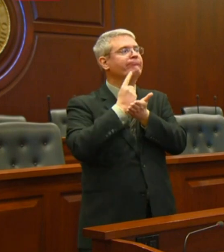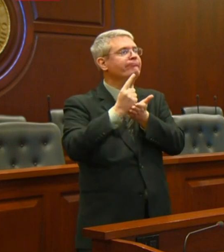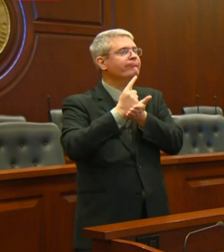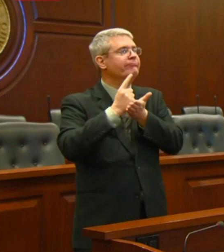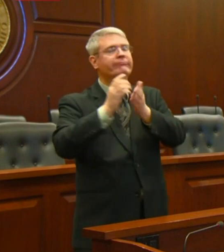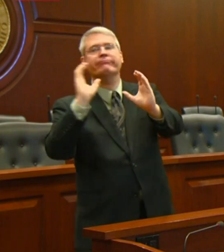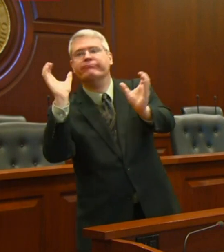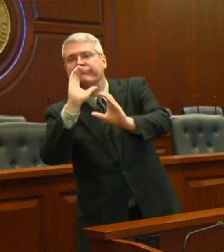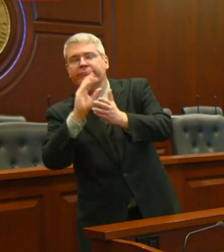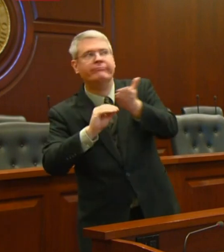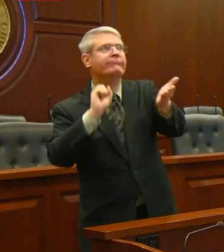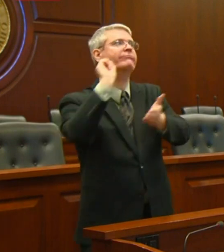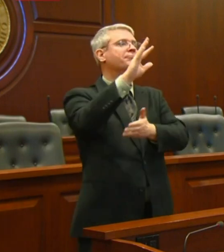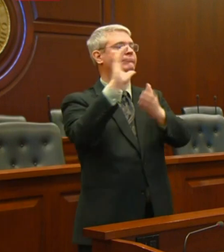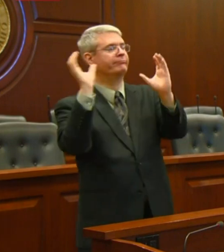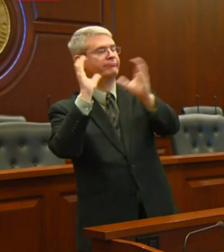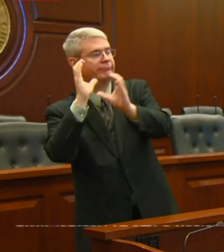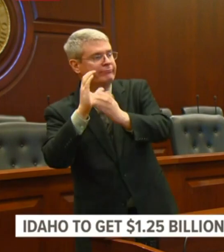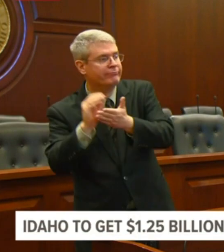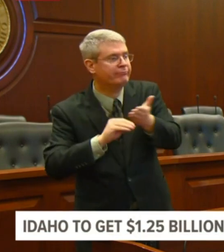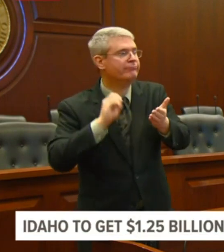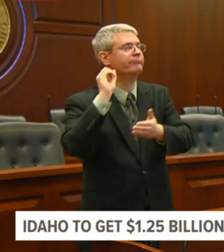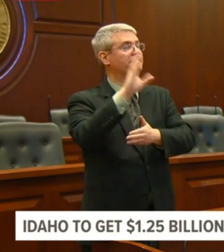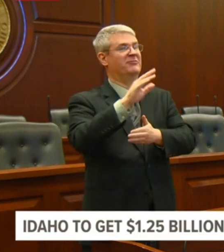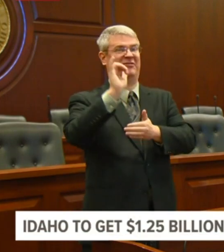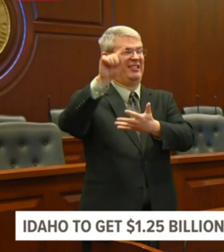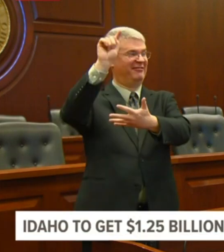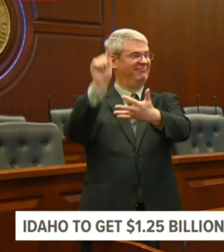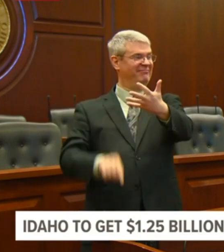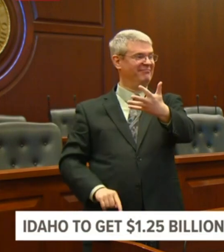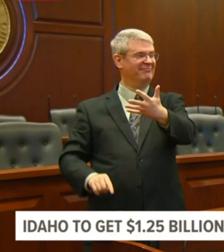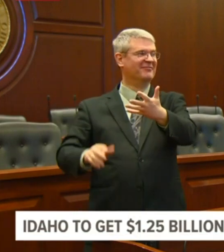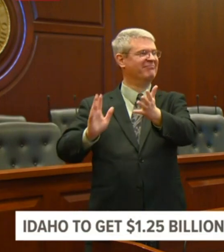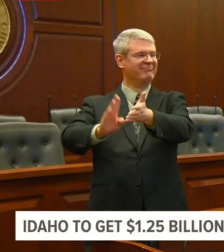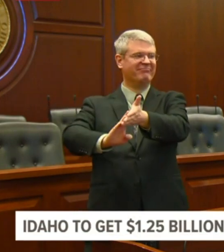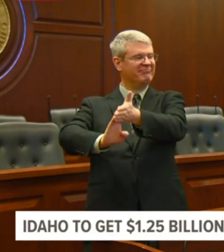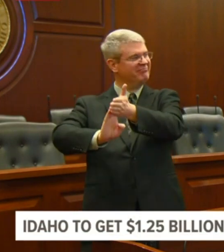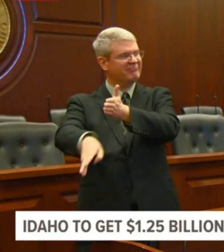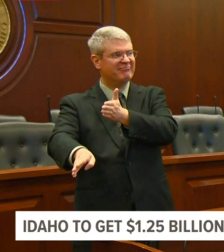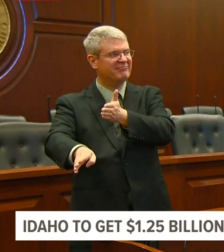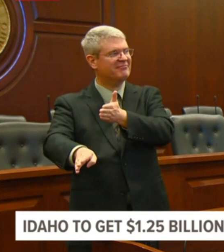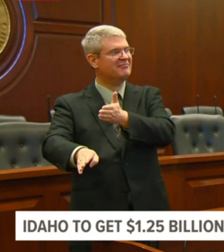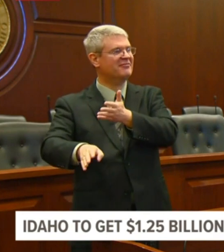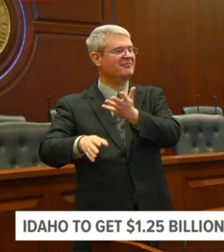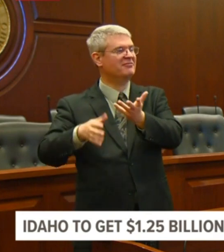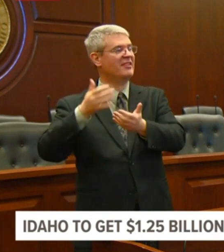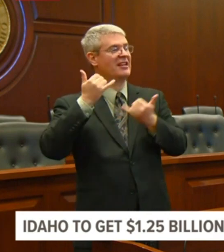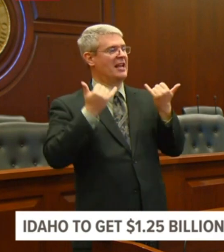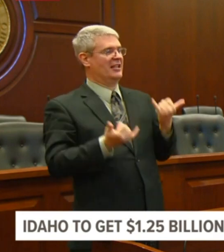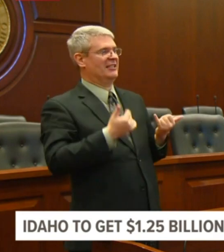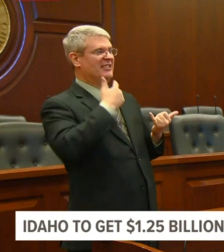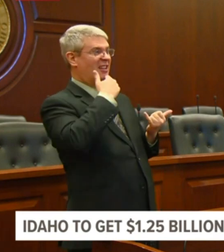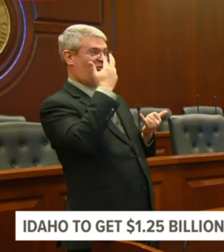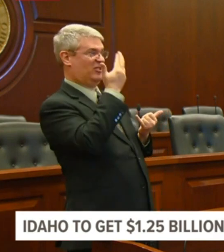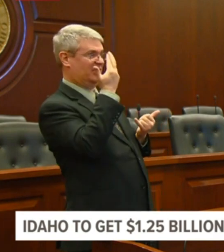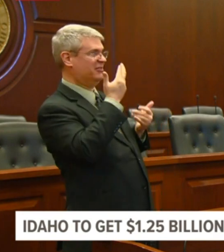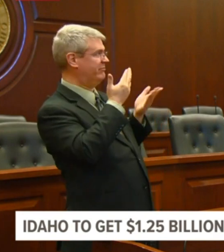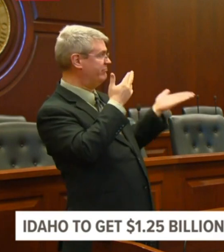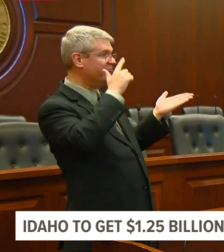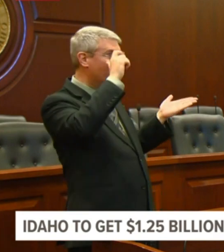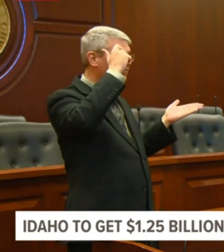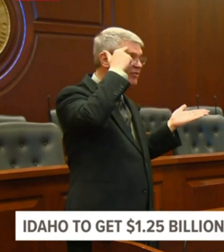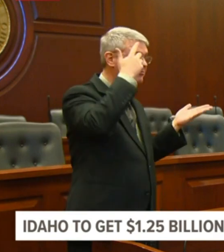their employer or their local health district and they will be returning to their employer. And